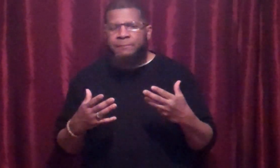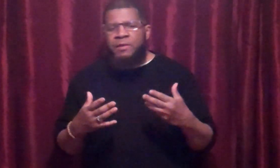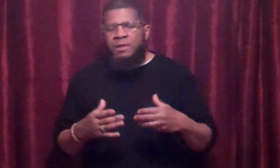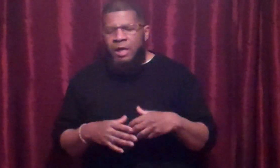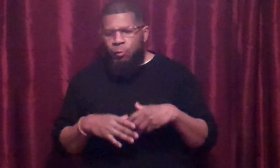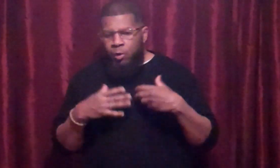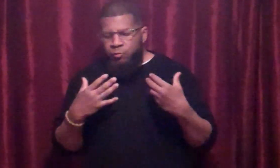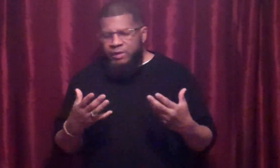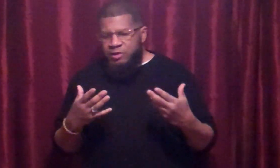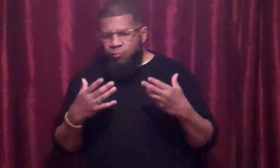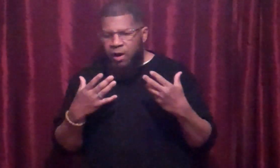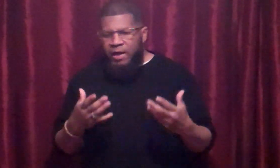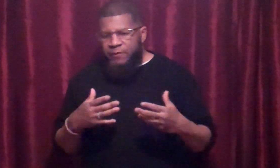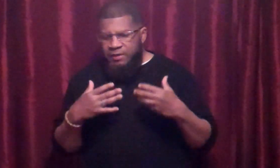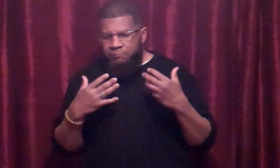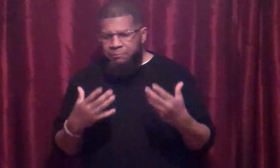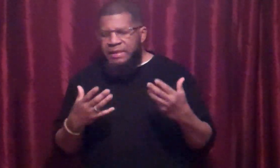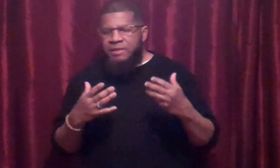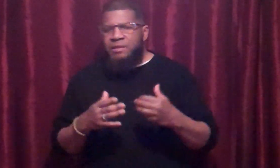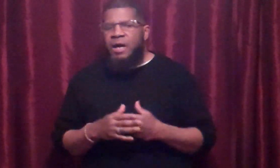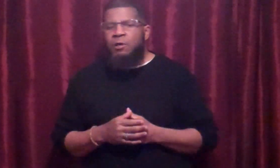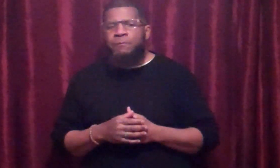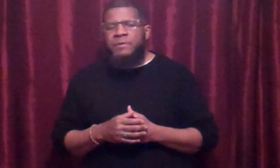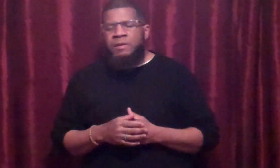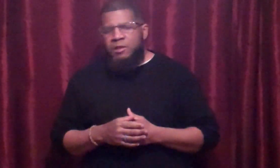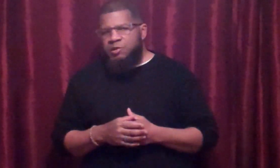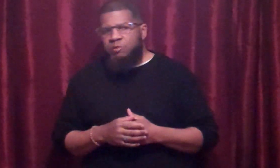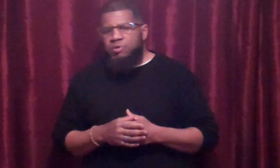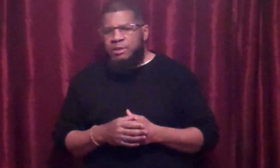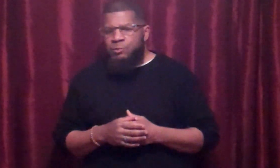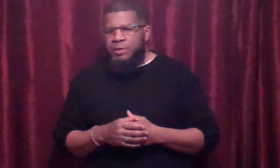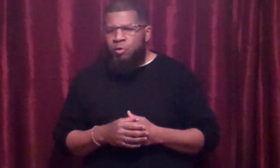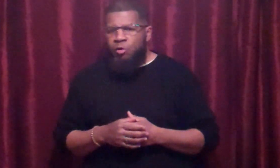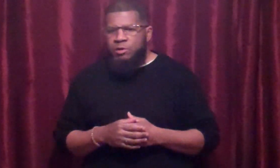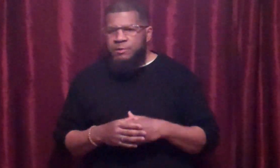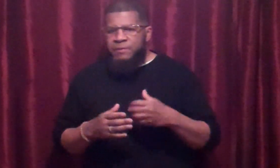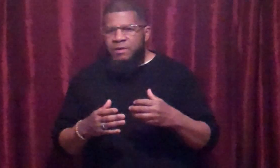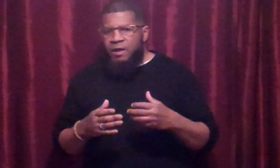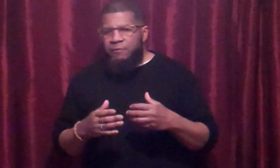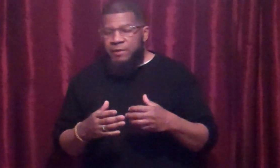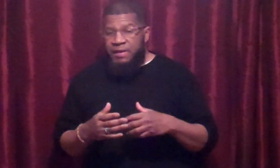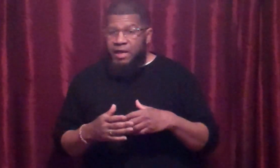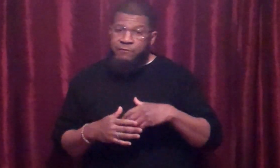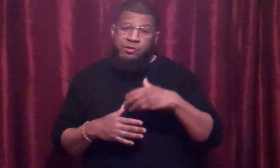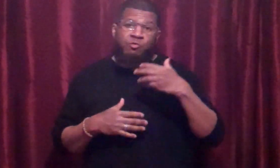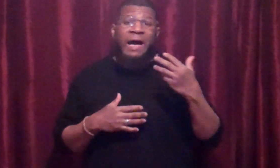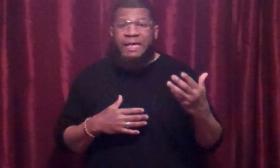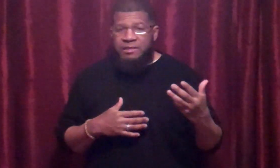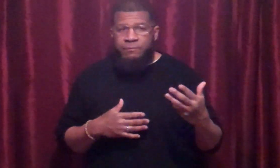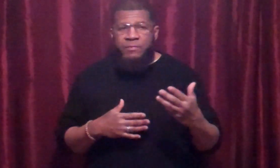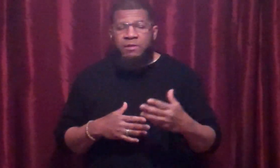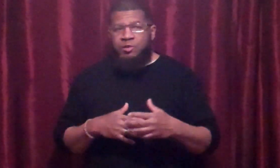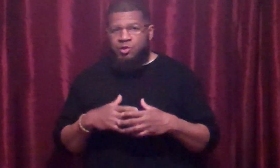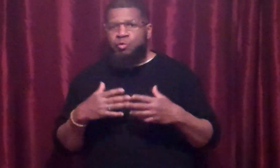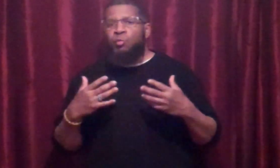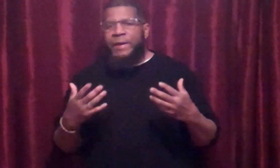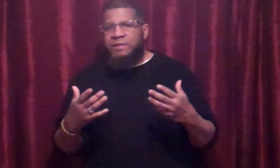And one reason why they can be in denial essentially is because they may have a certain height, a certain weight